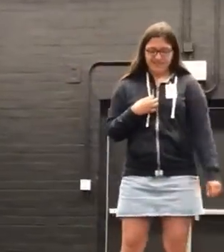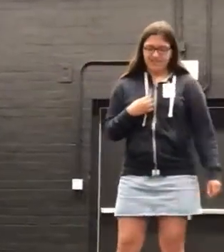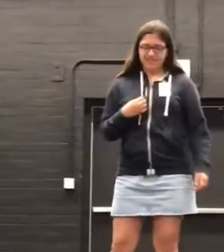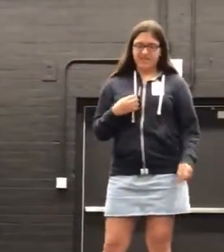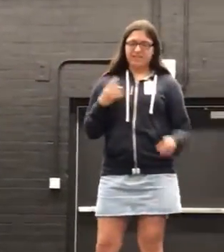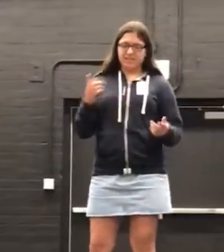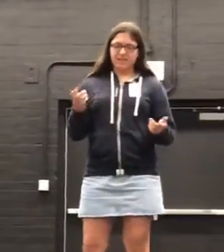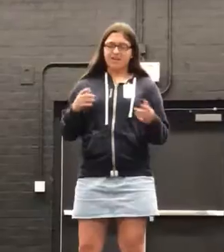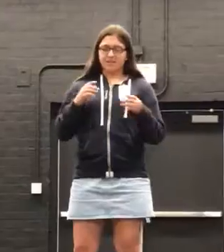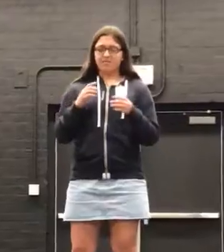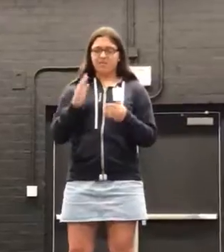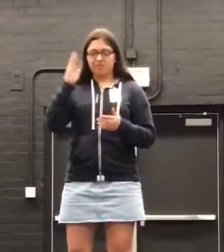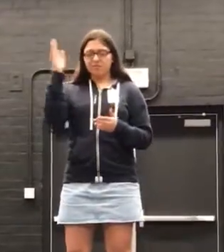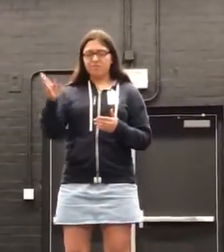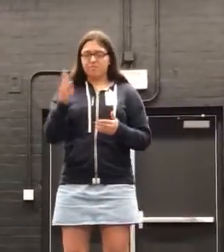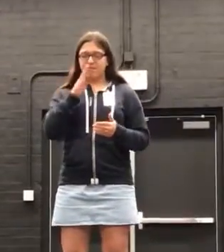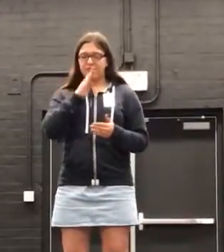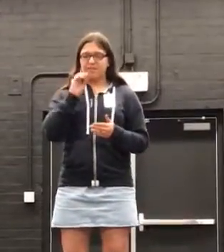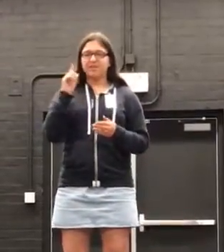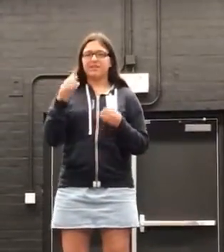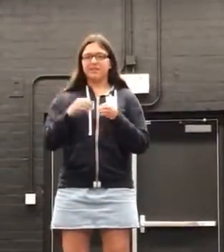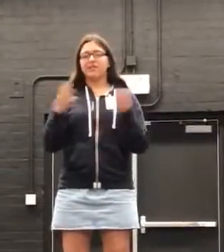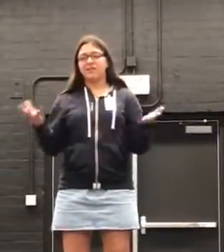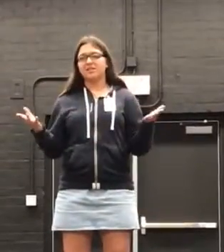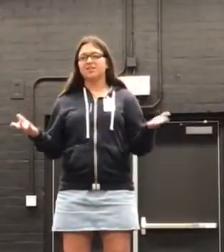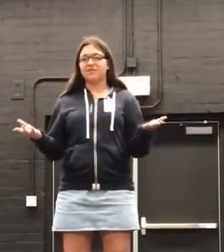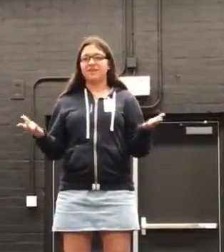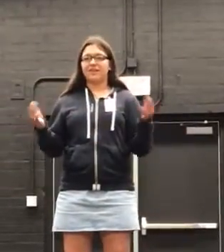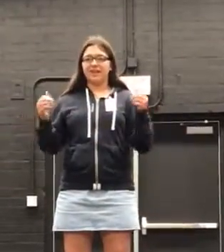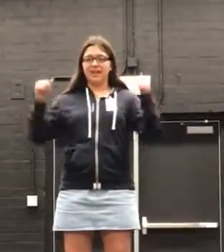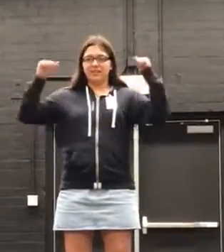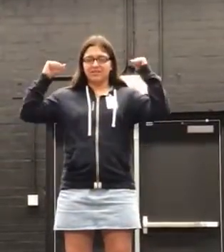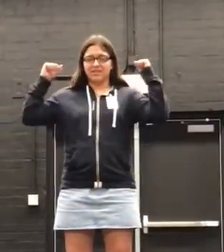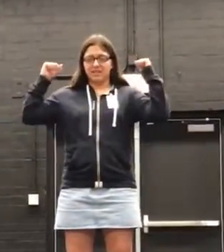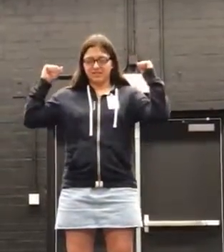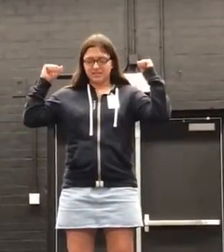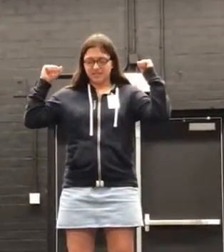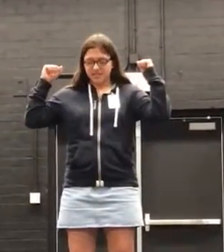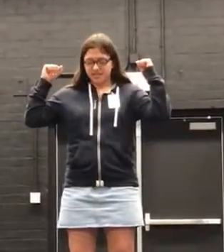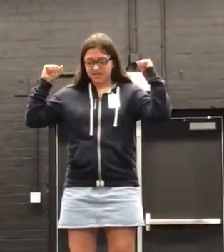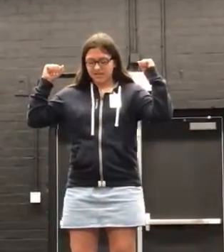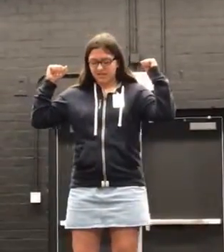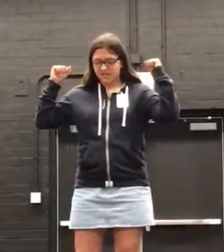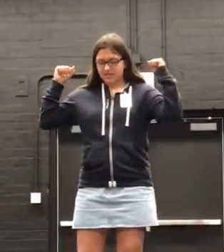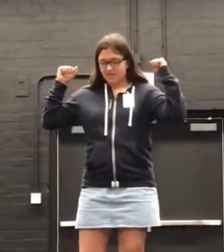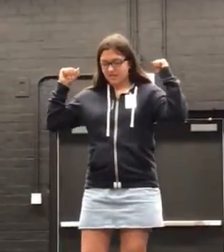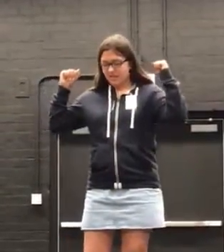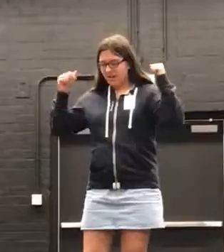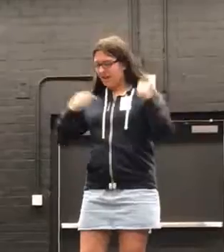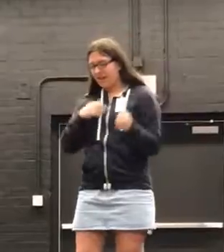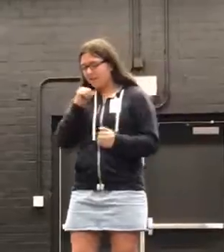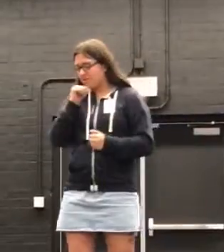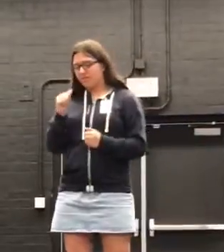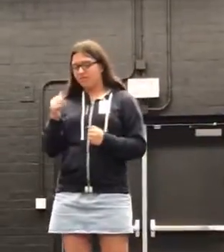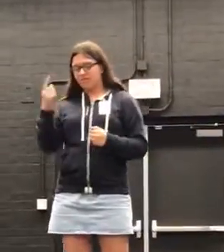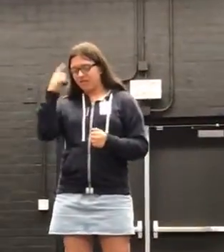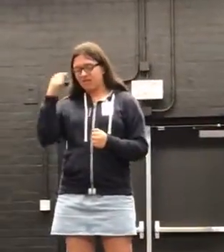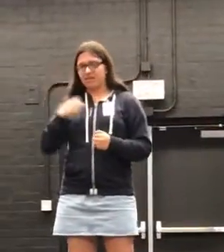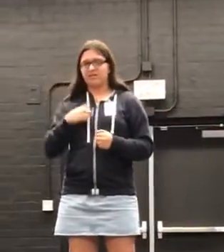There will be lots of exercise. I don't think I'll